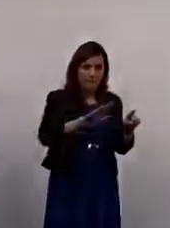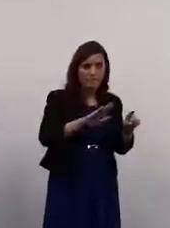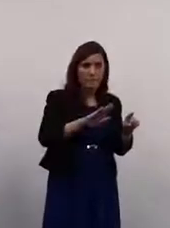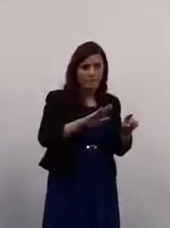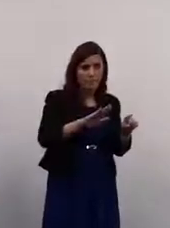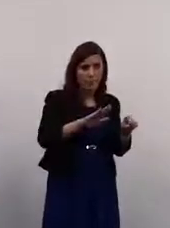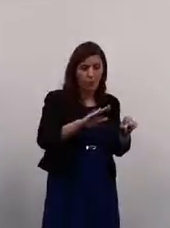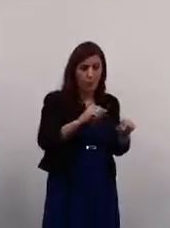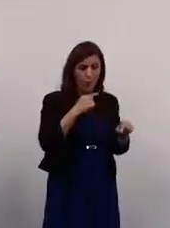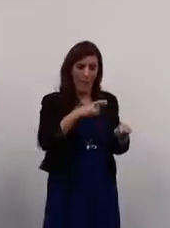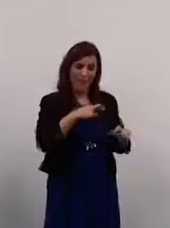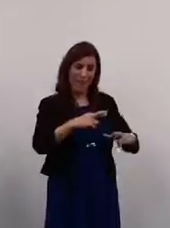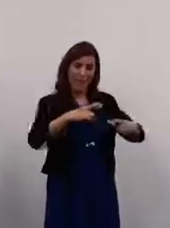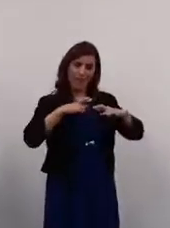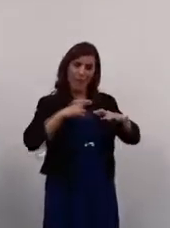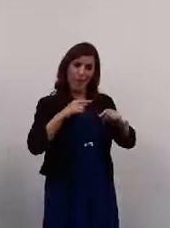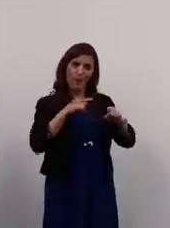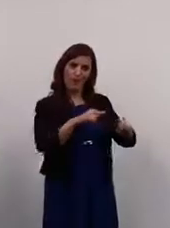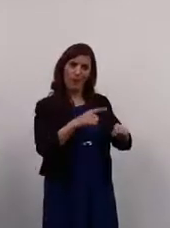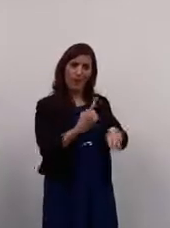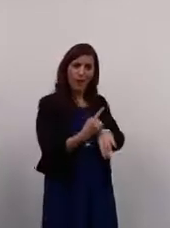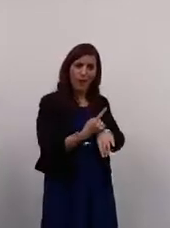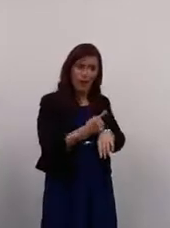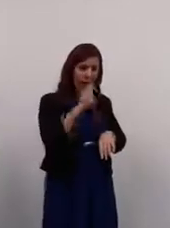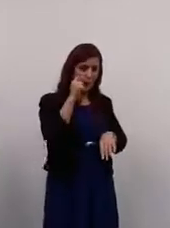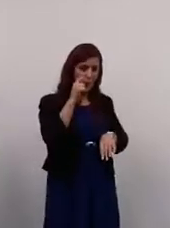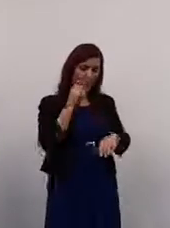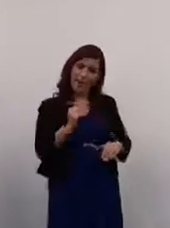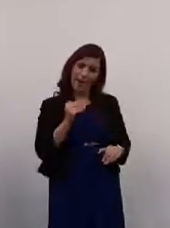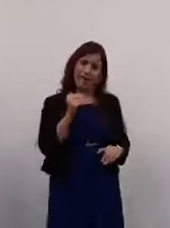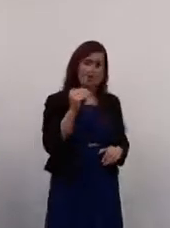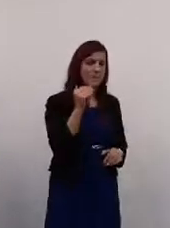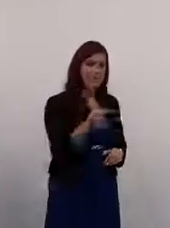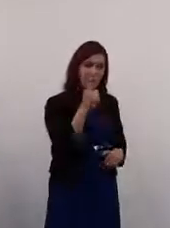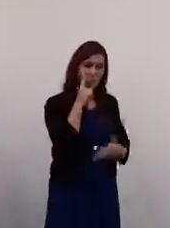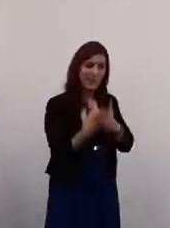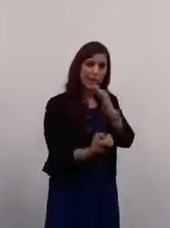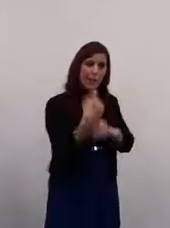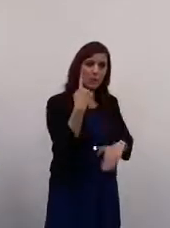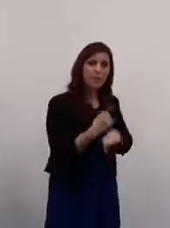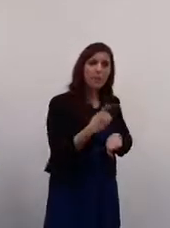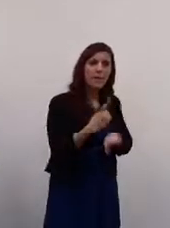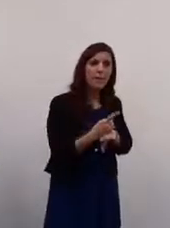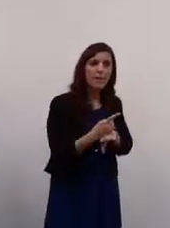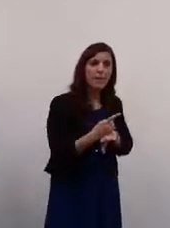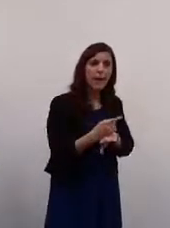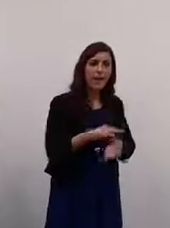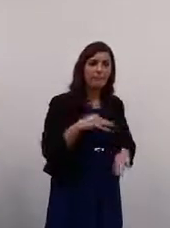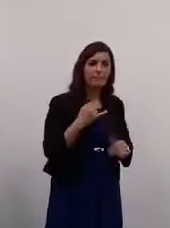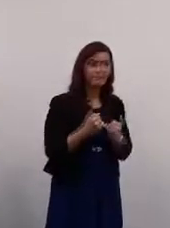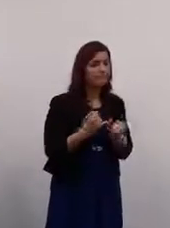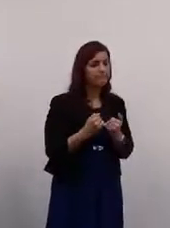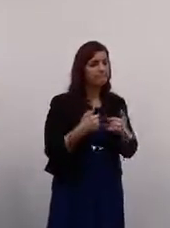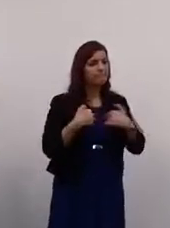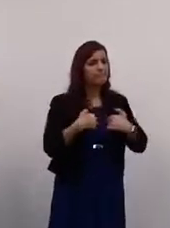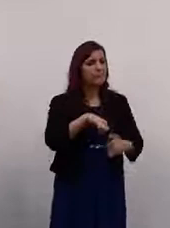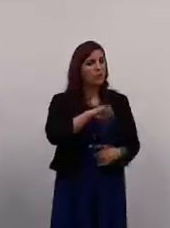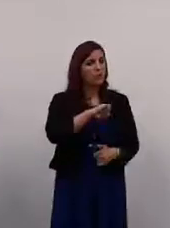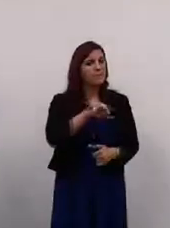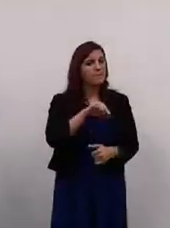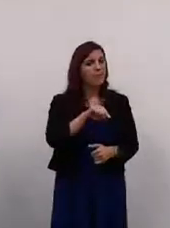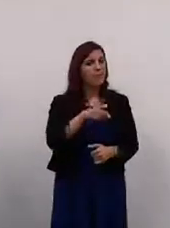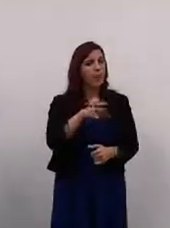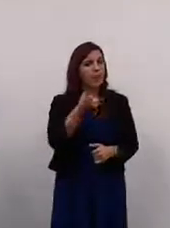just really proud of you. I think you've taken a step, you've seen the opportunity there, and I would be sure that you'll see